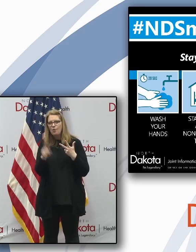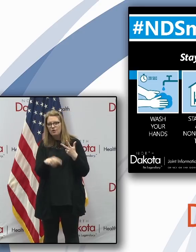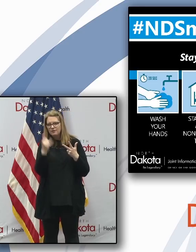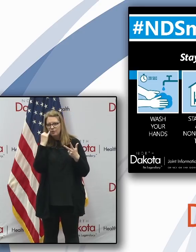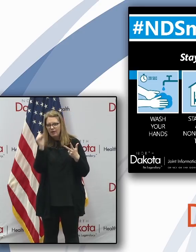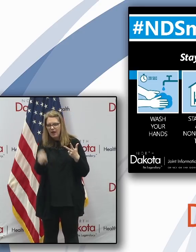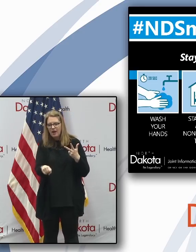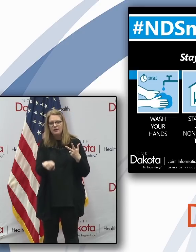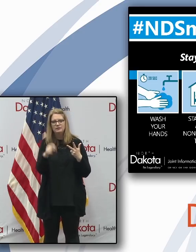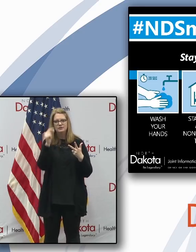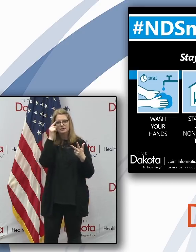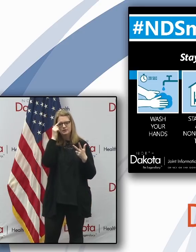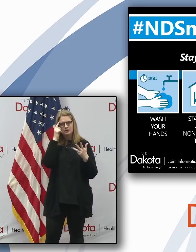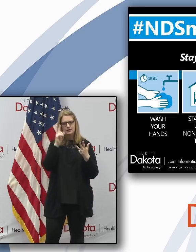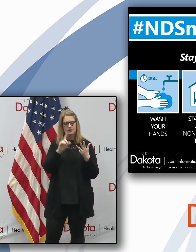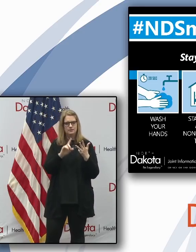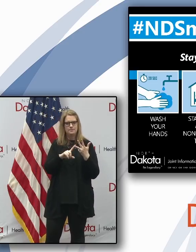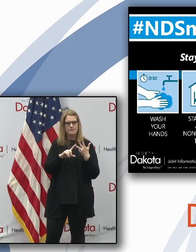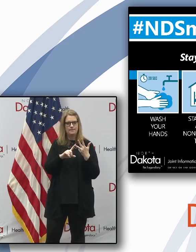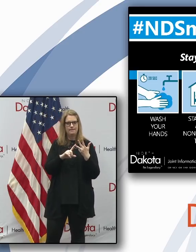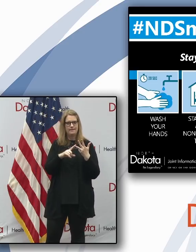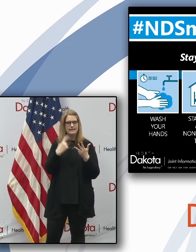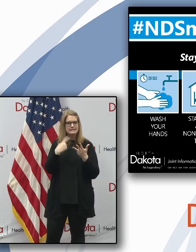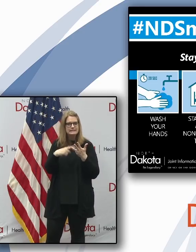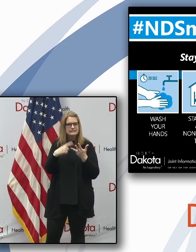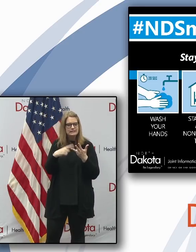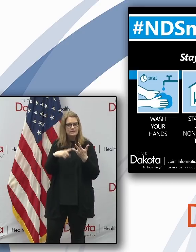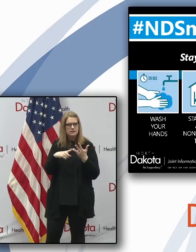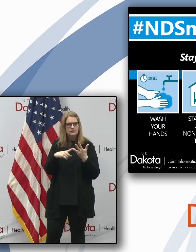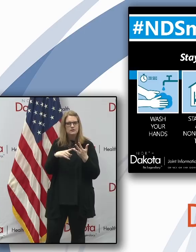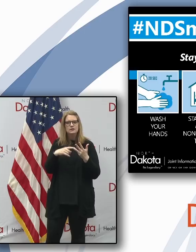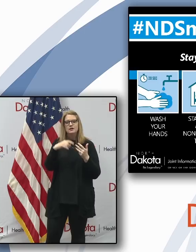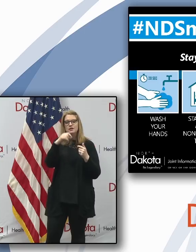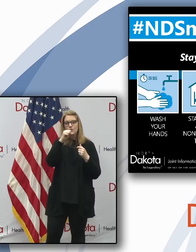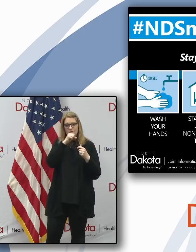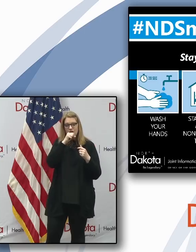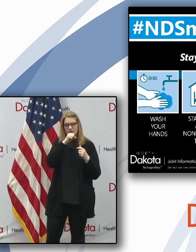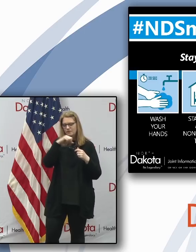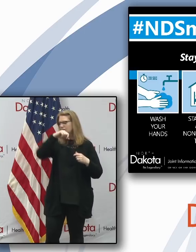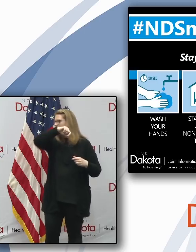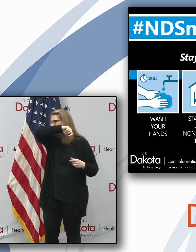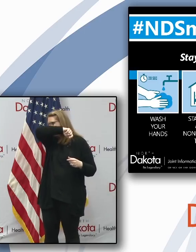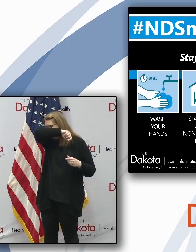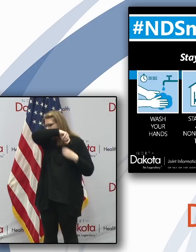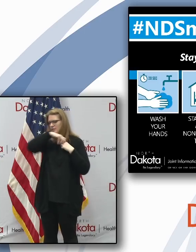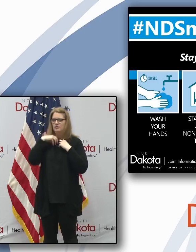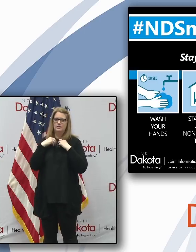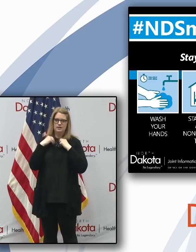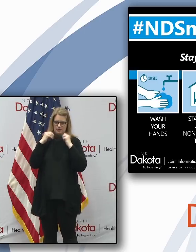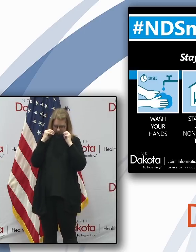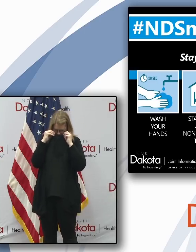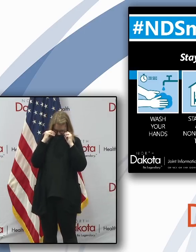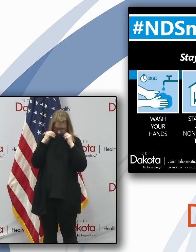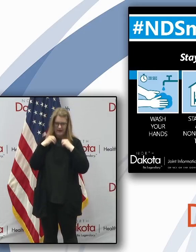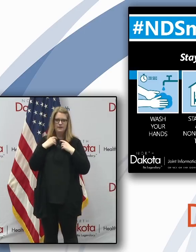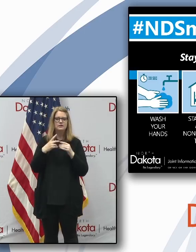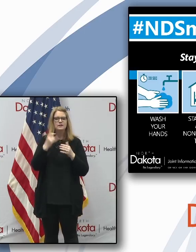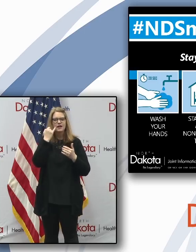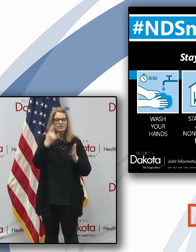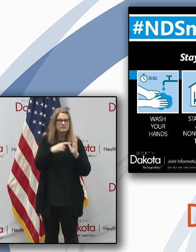can. We also, you know, are talking about, you know, covering your cough. If you've got symptoms at all, please stay at home.